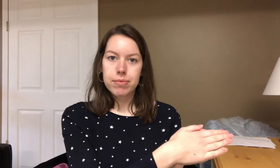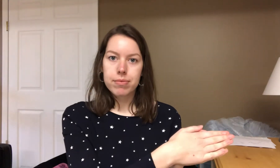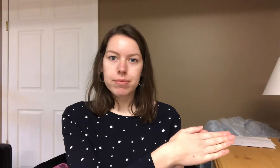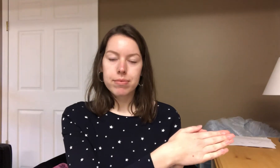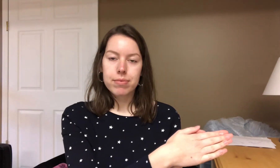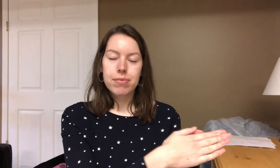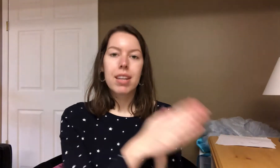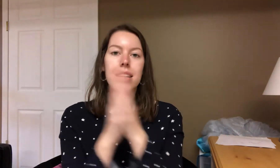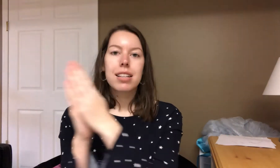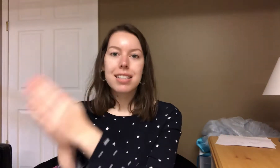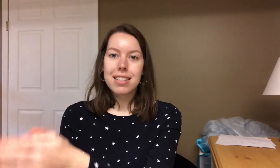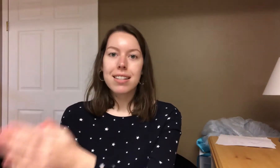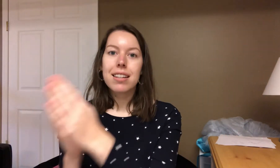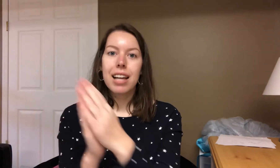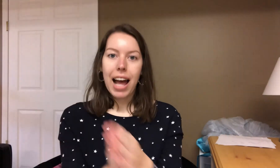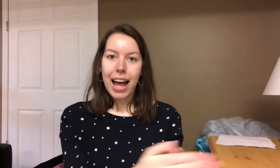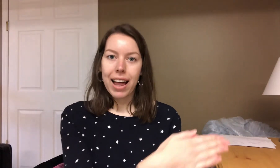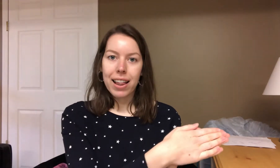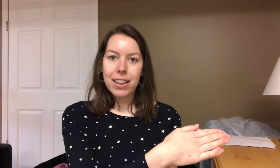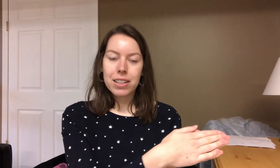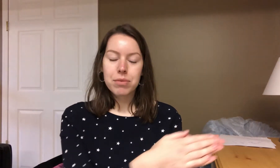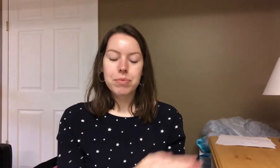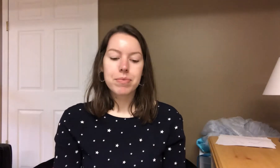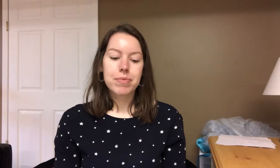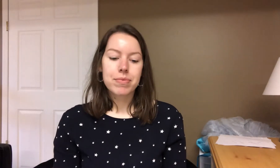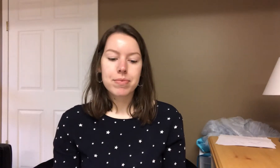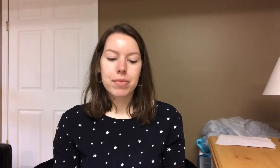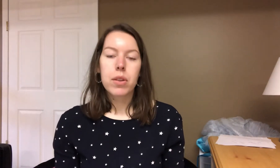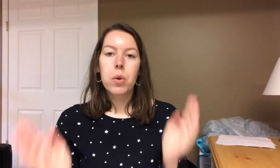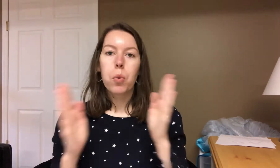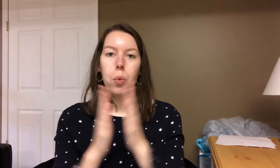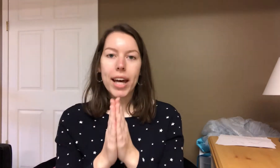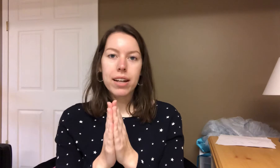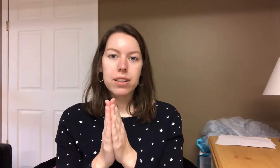T-e-le. Whale.